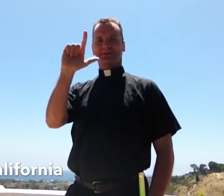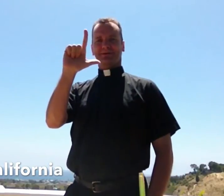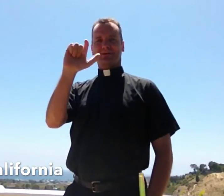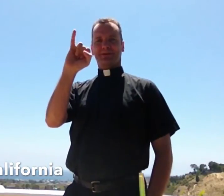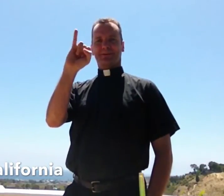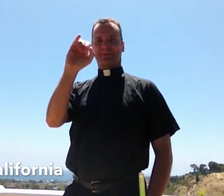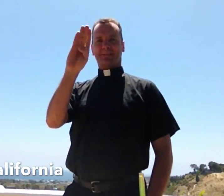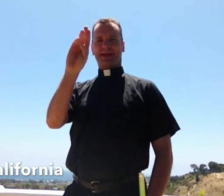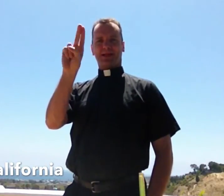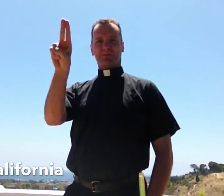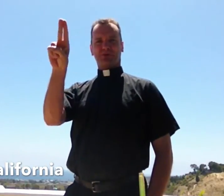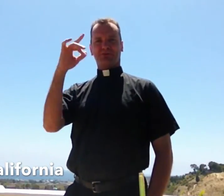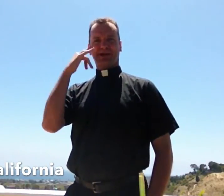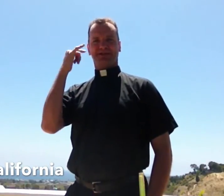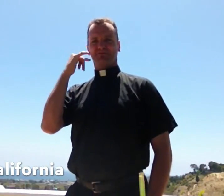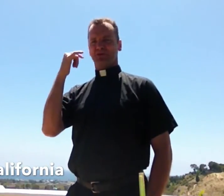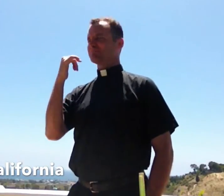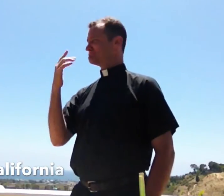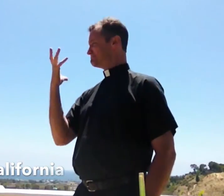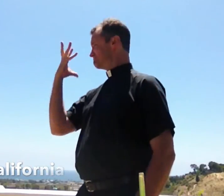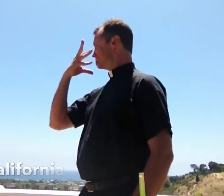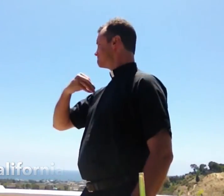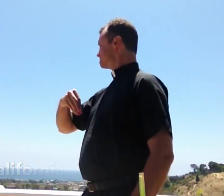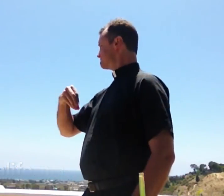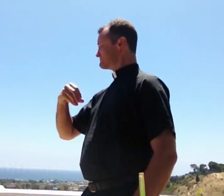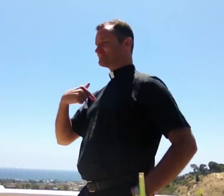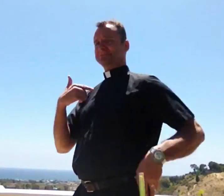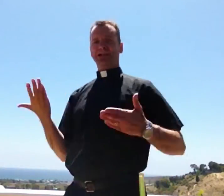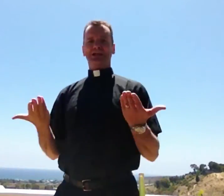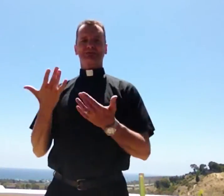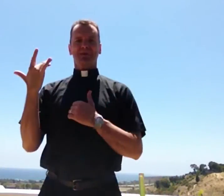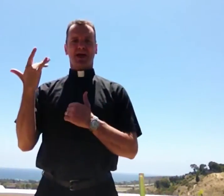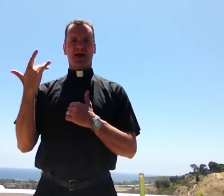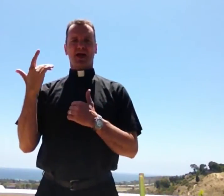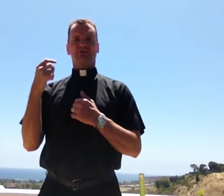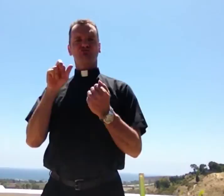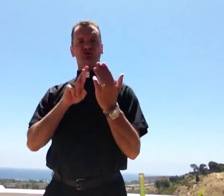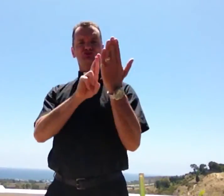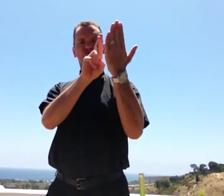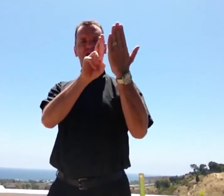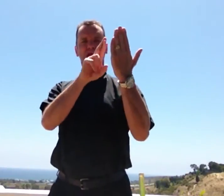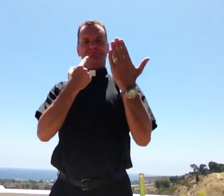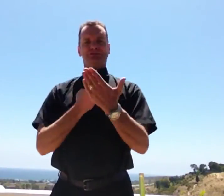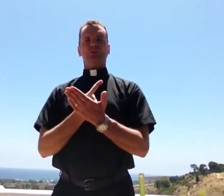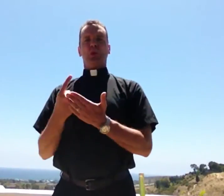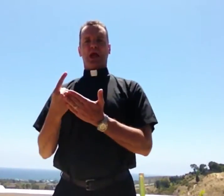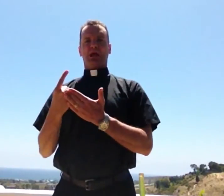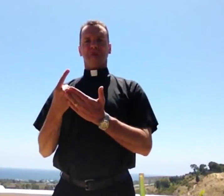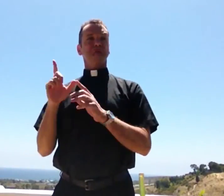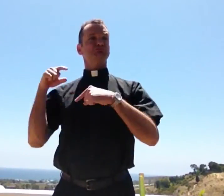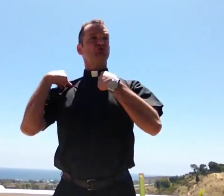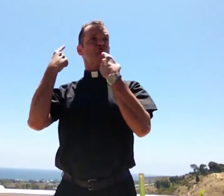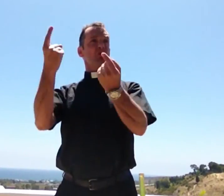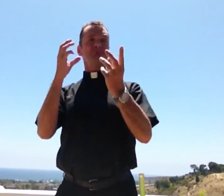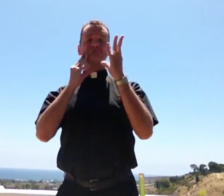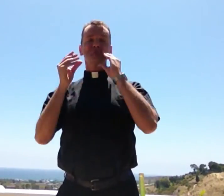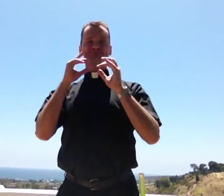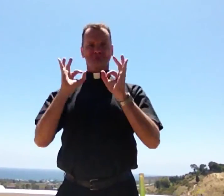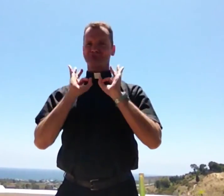This is wonderful Malibu, California. It's beautiful out here. I'm here for a retreat week, and so